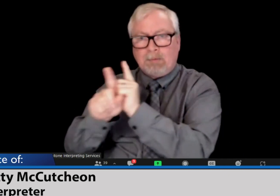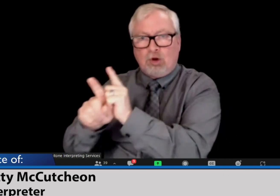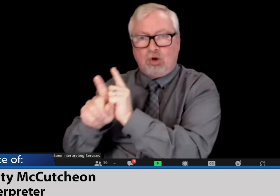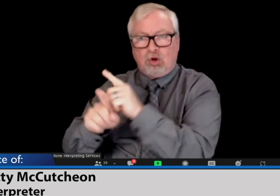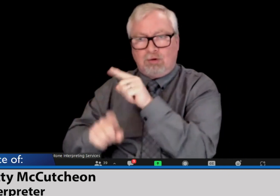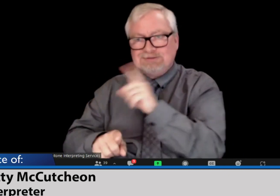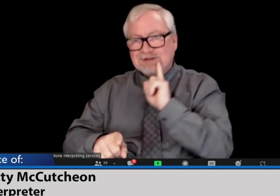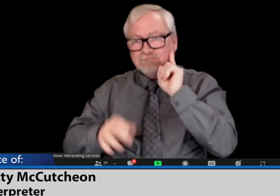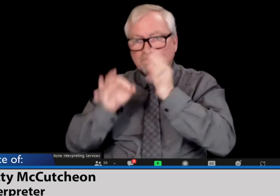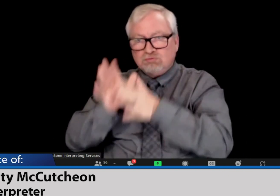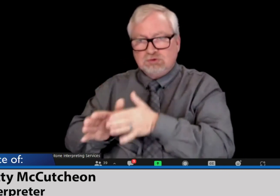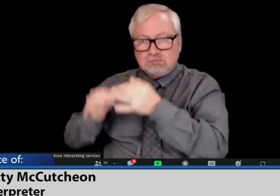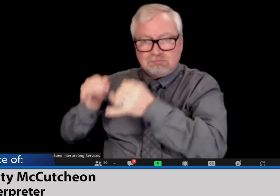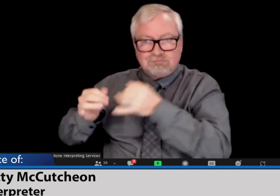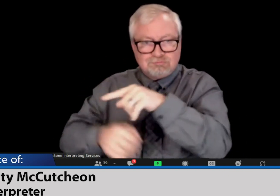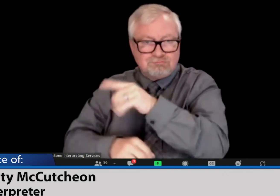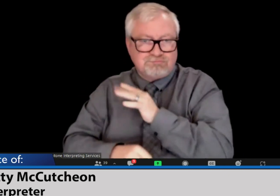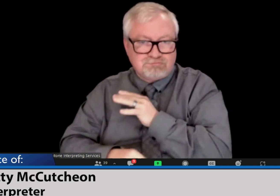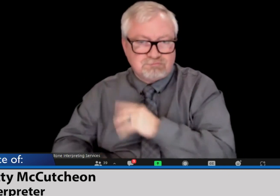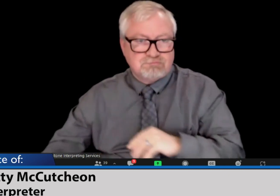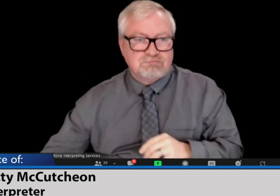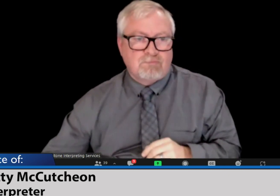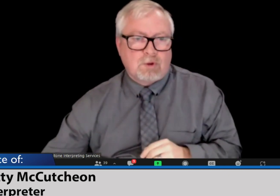working in the districts by mentoring them.